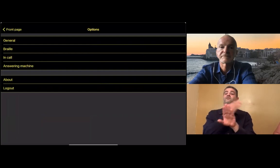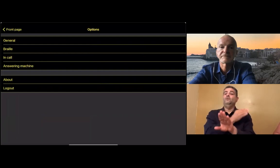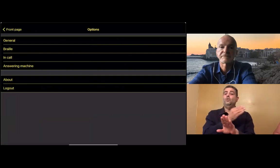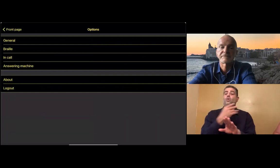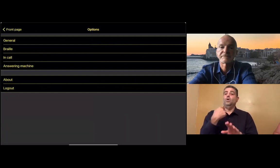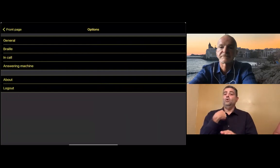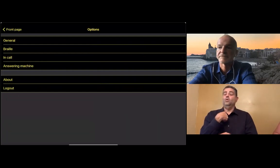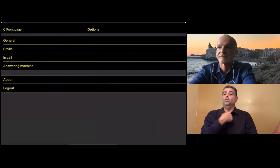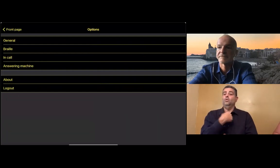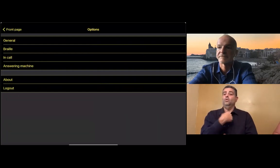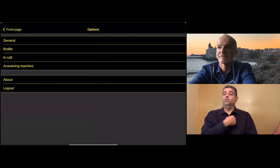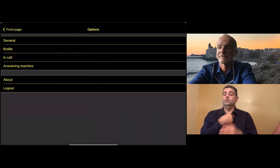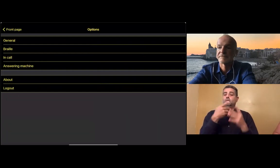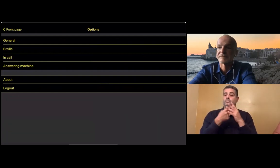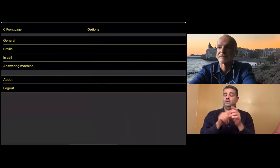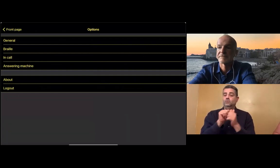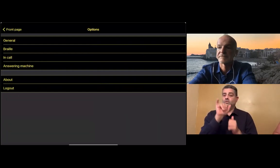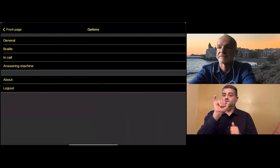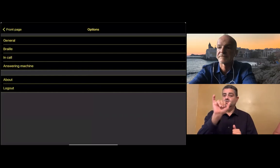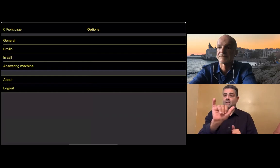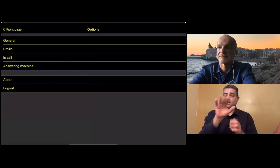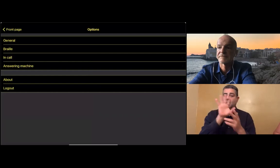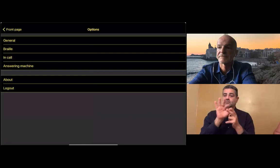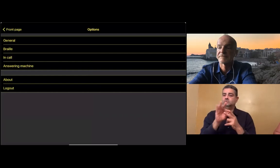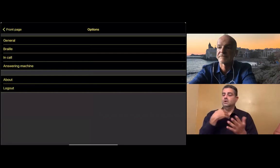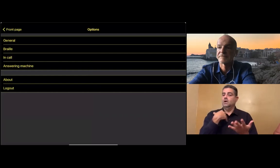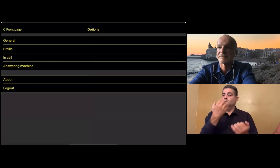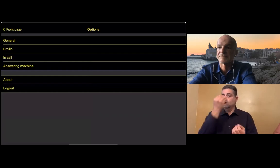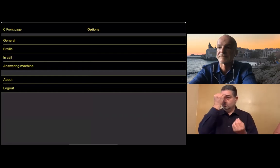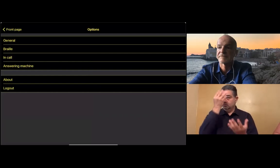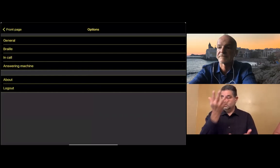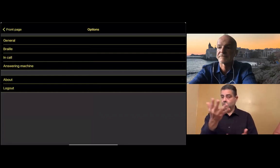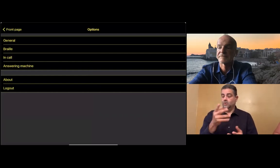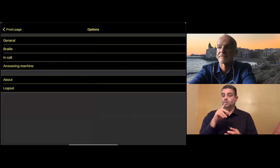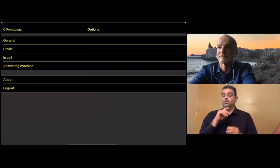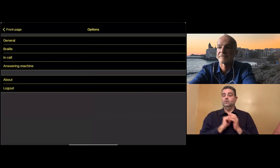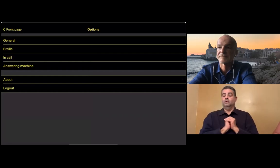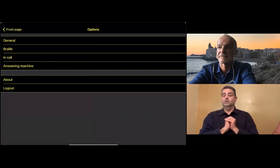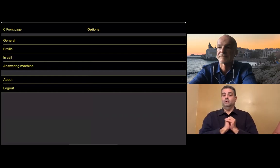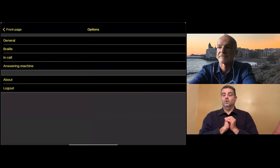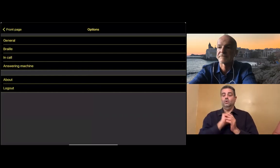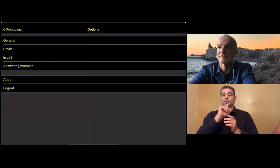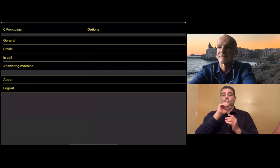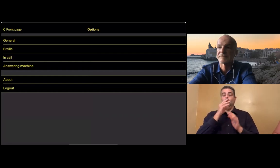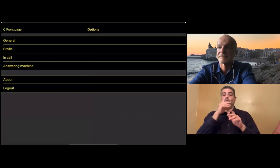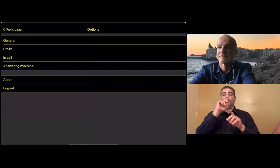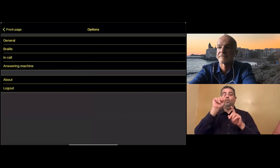As you can see, we're in the options screen. Before I go into the options.